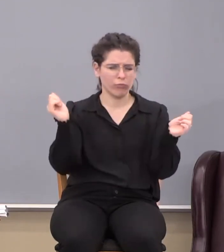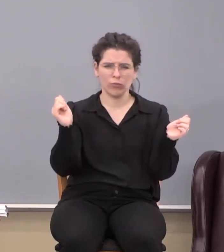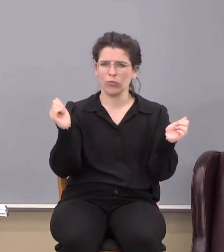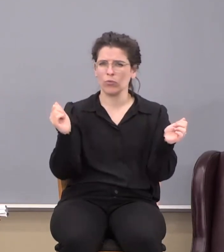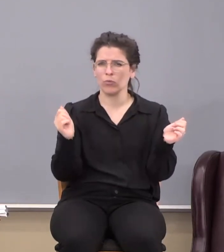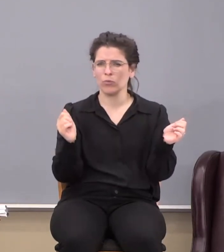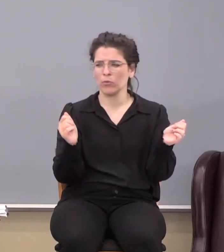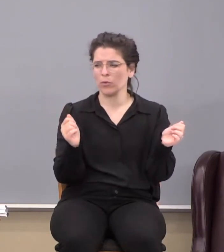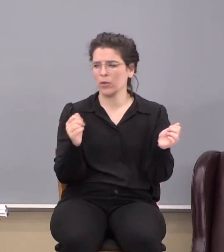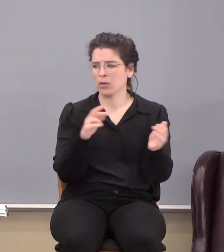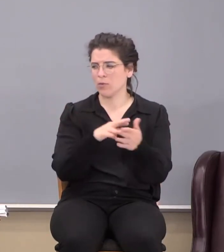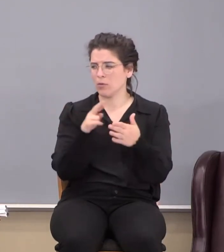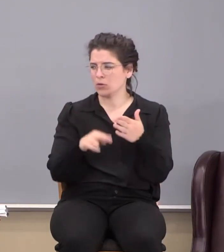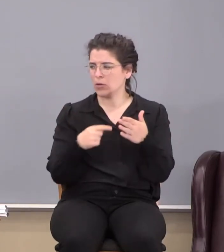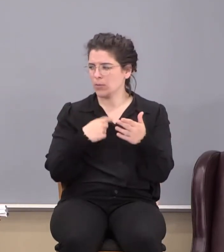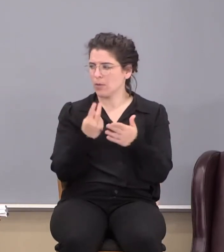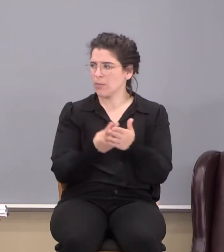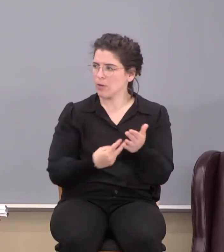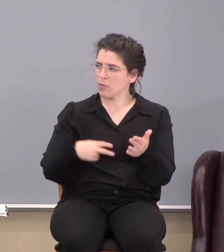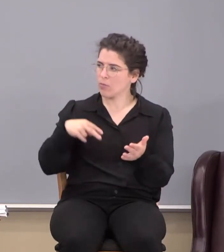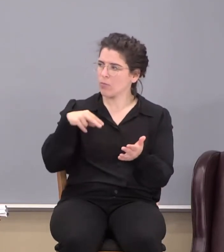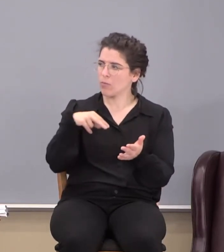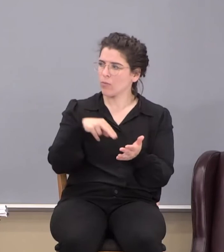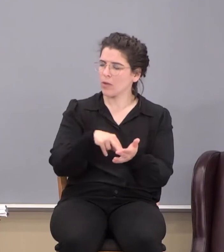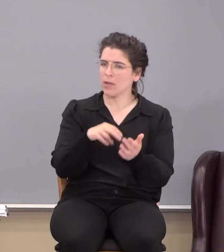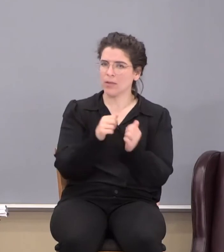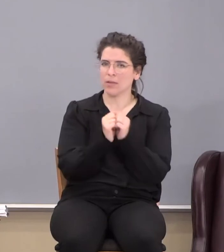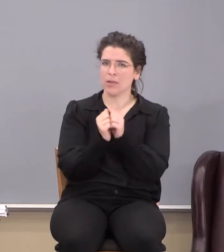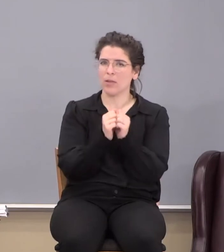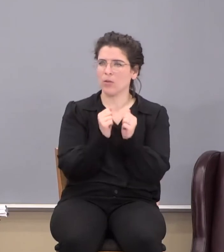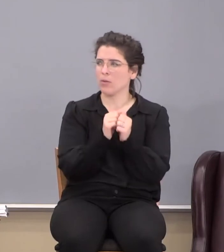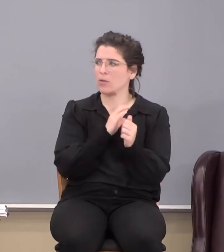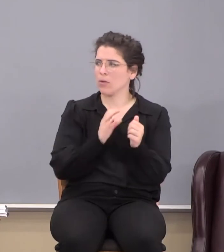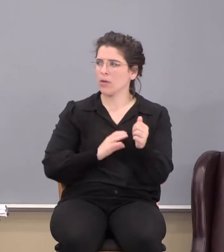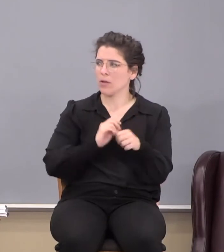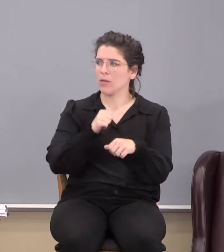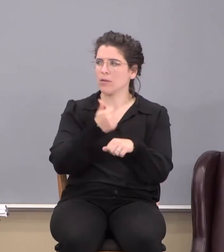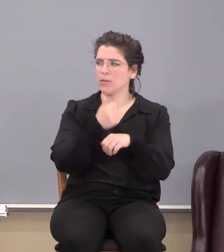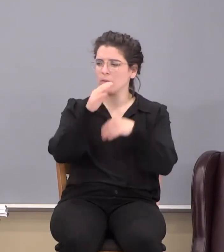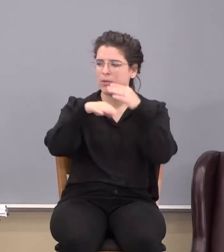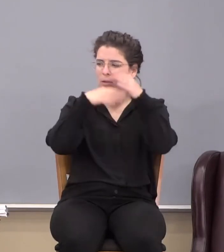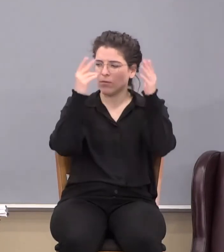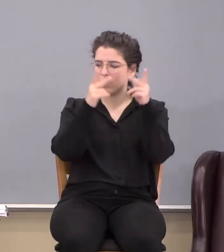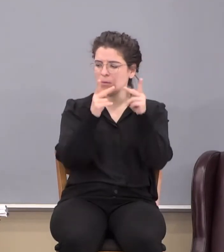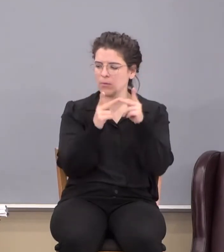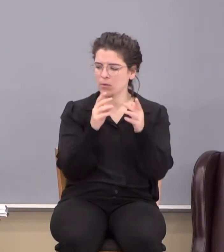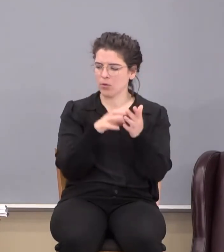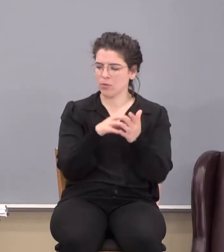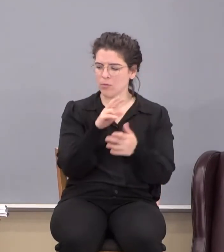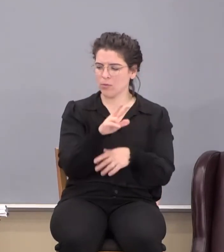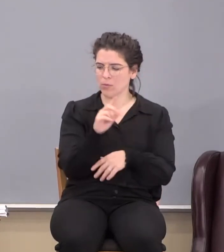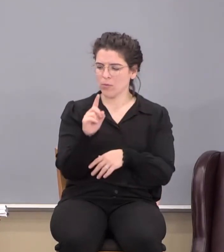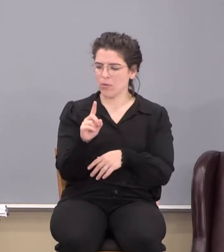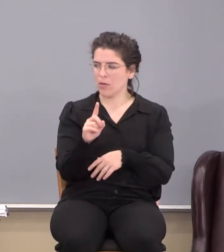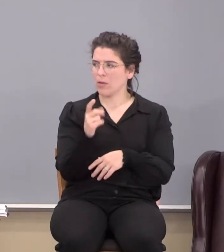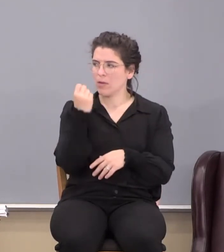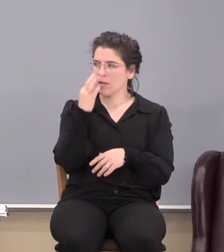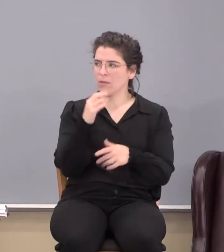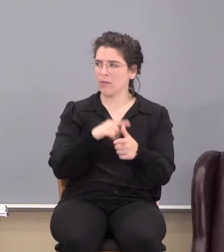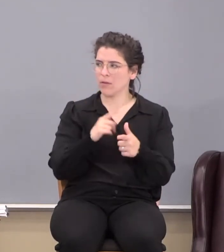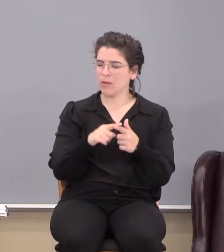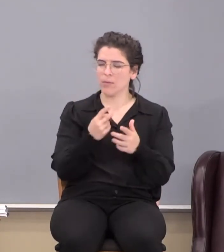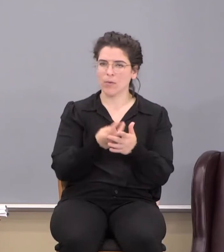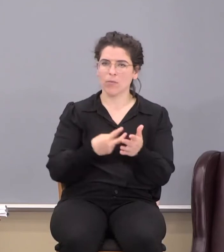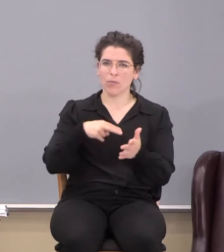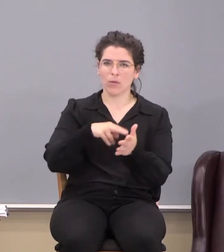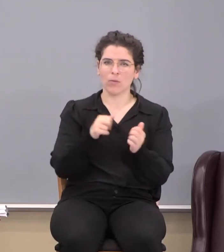And as a result of me being raised up together with Christ, I've been set together with him in heavenly places. chapter 3, verse 1, if you then be risen